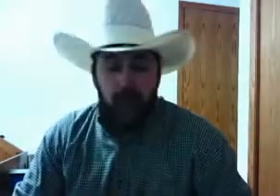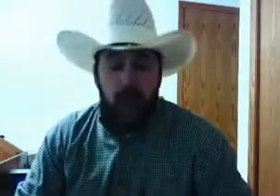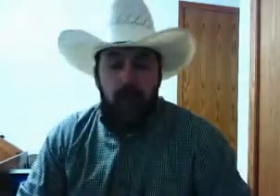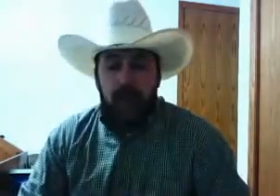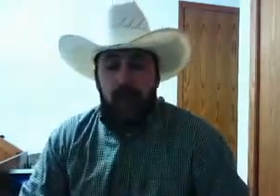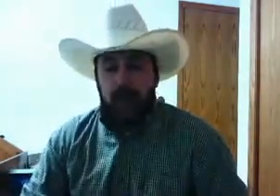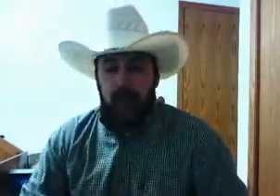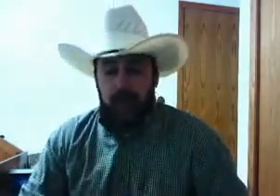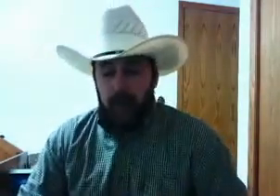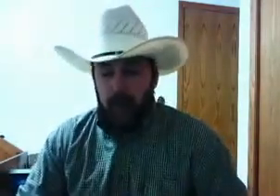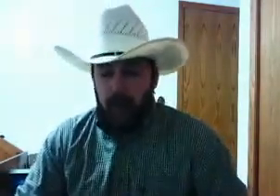God has given you.